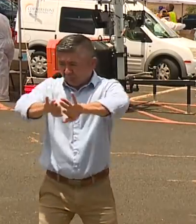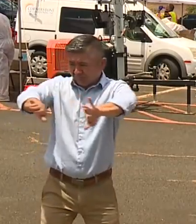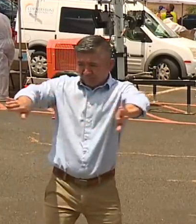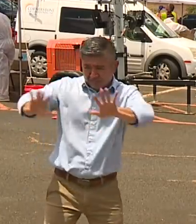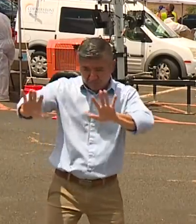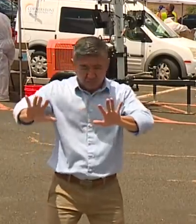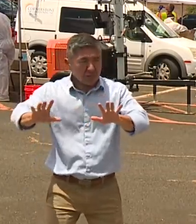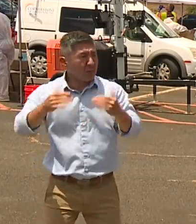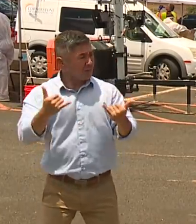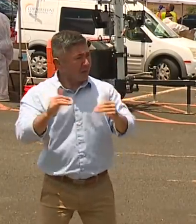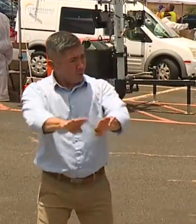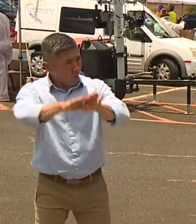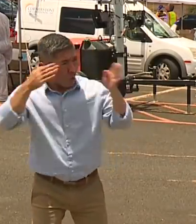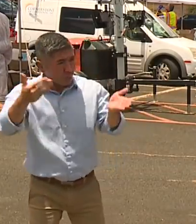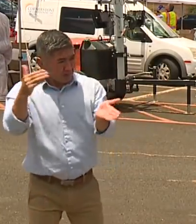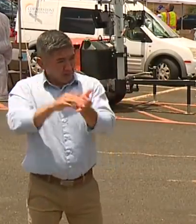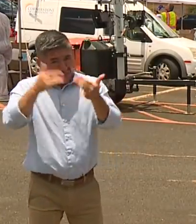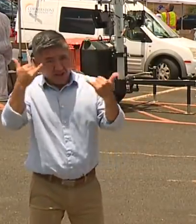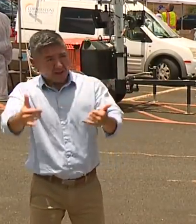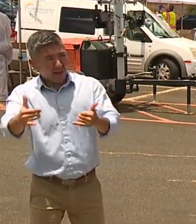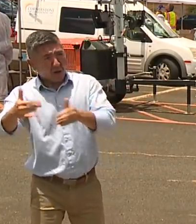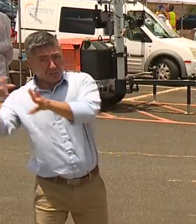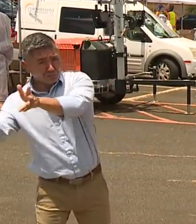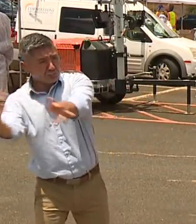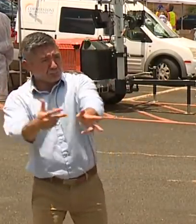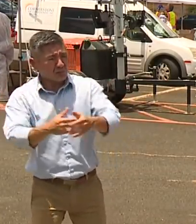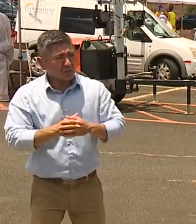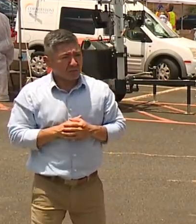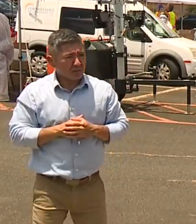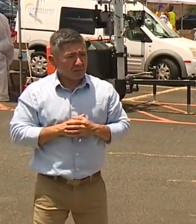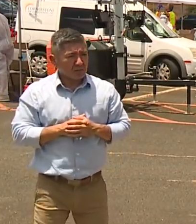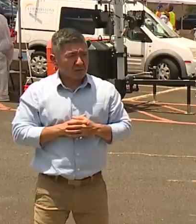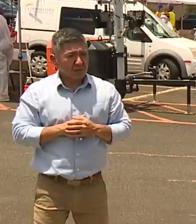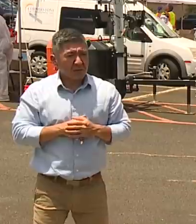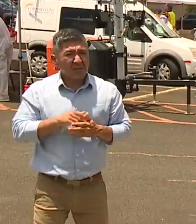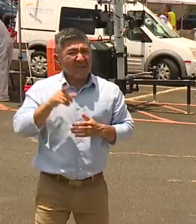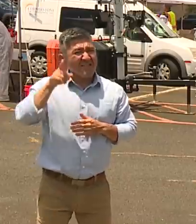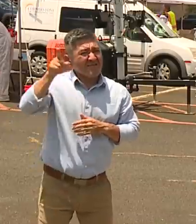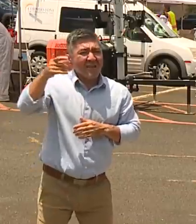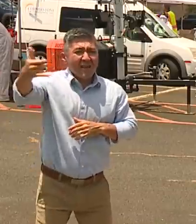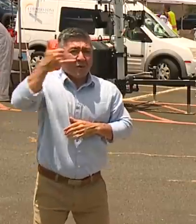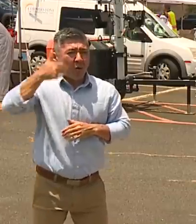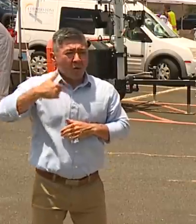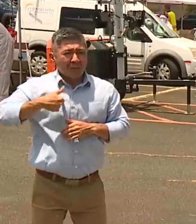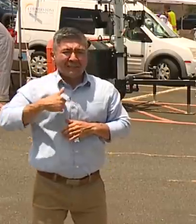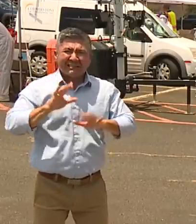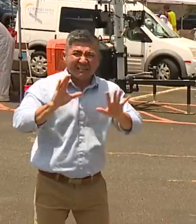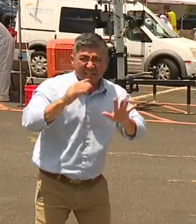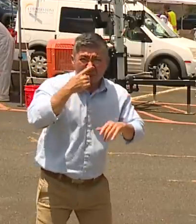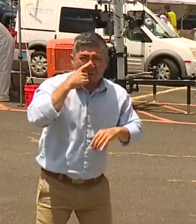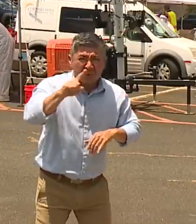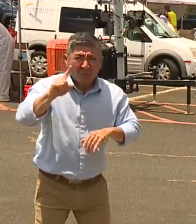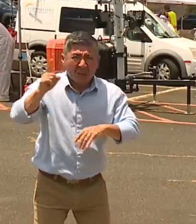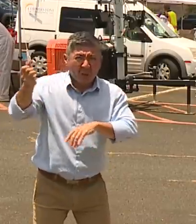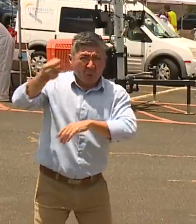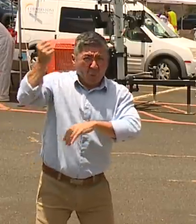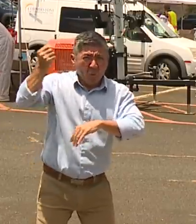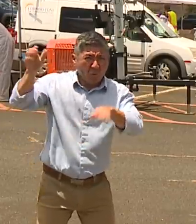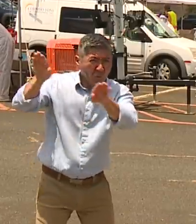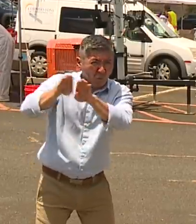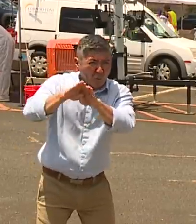It's now opened again. And they called and said, would I be okay with it? And I said, as long as you're managing traffic, traffic, want to make sure